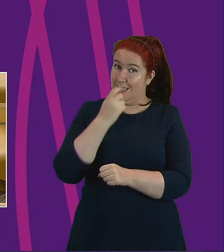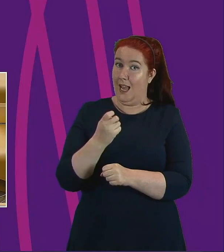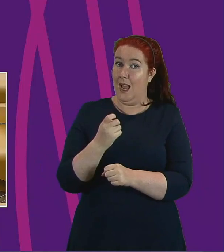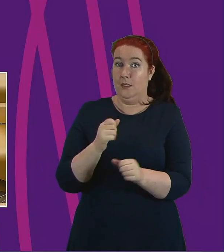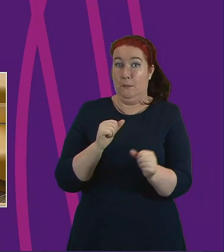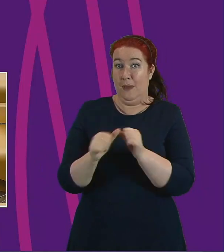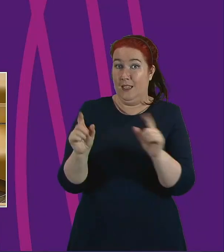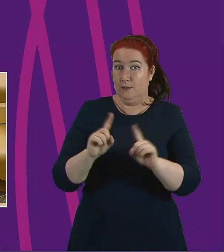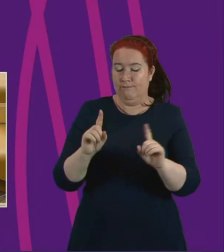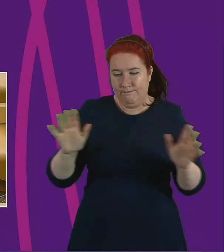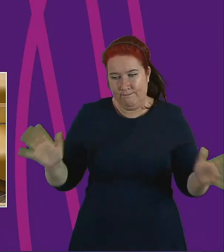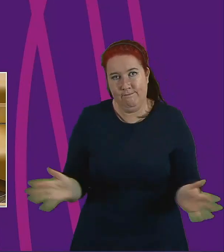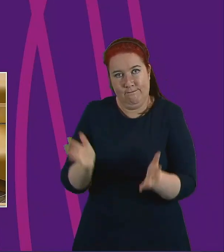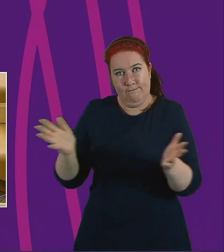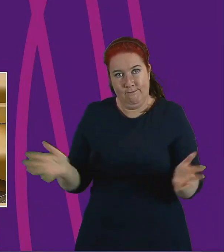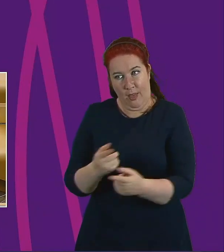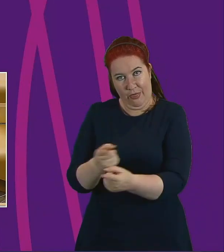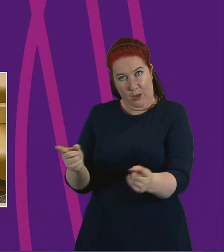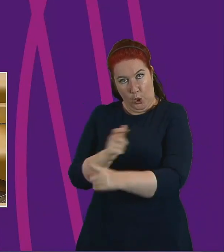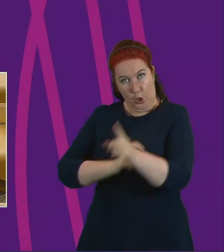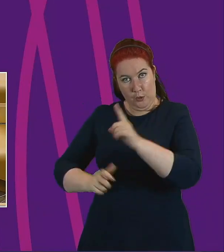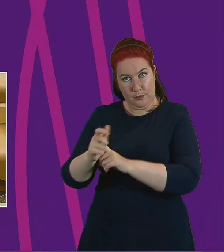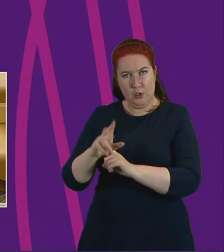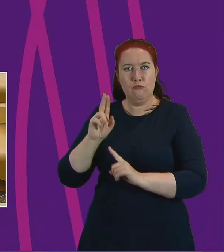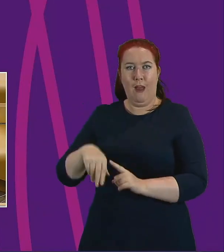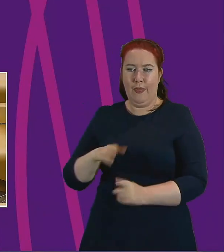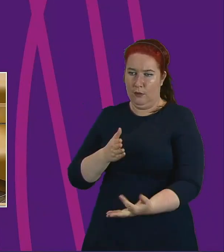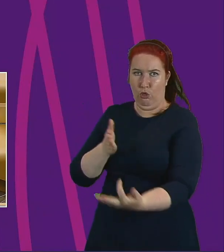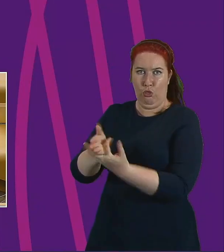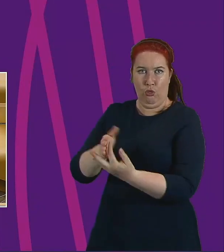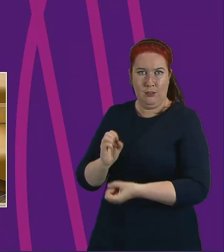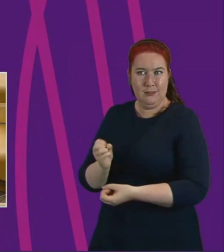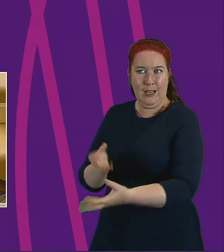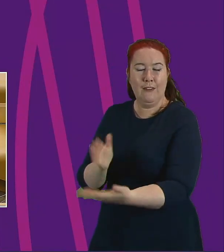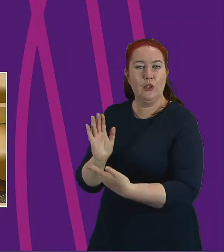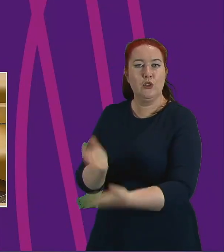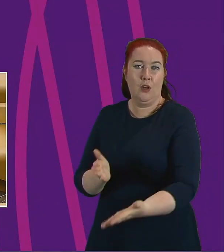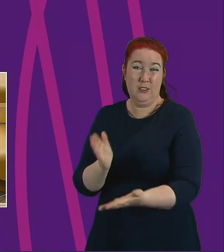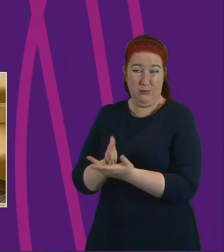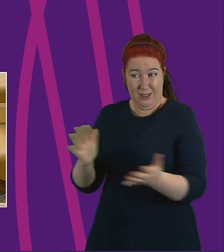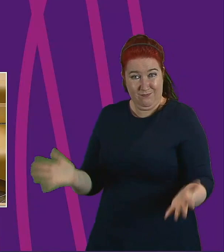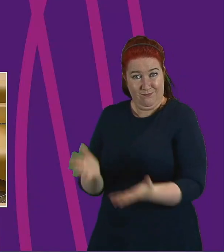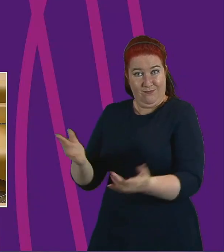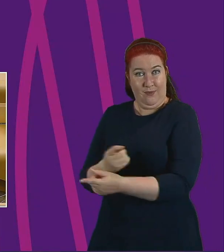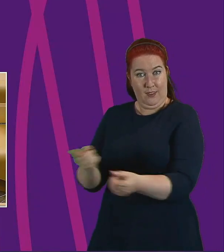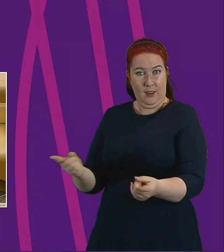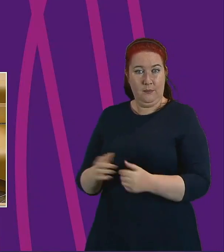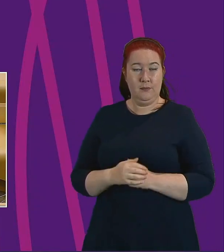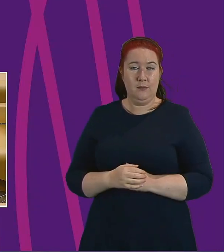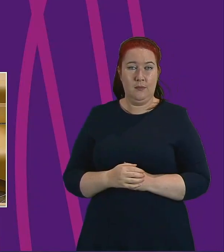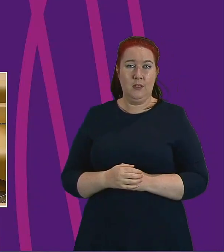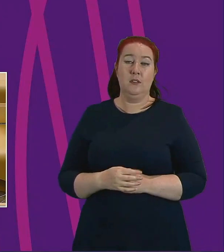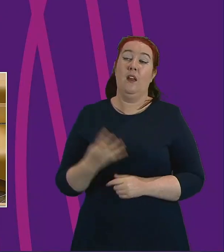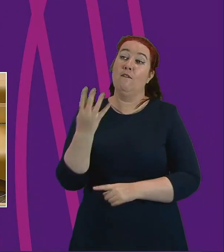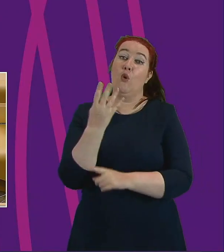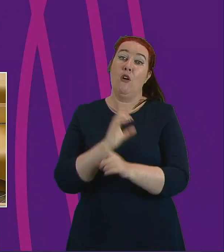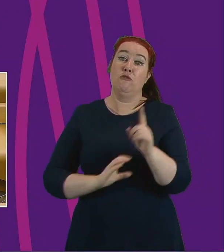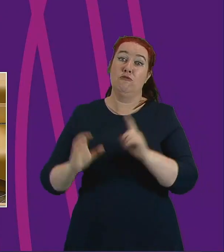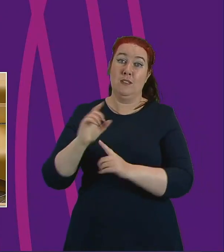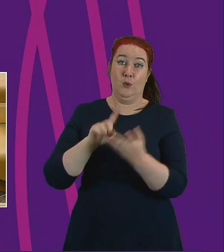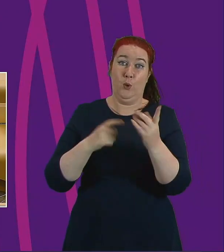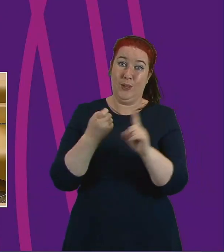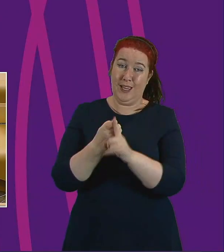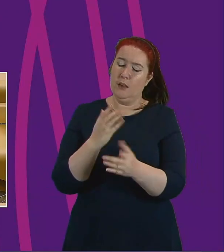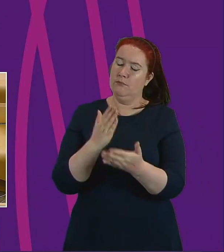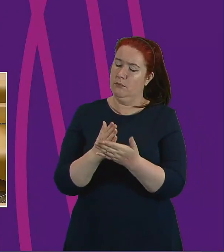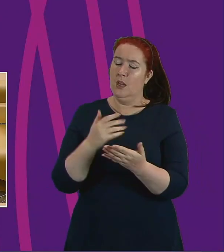of our communities, rather than a direct deliverer of services. For governments across the United Kingdom, there have been undoubtedly very difficult